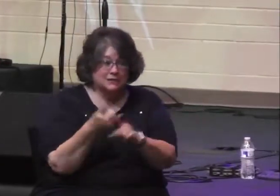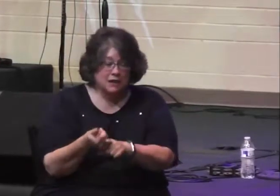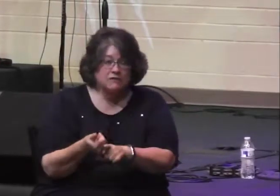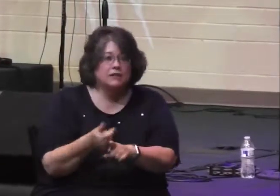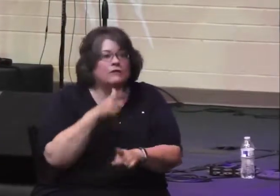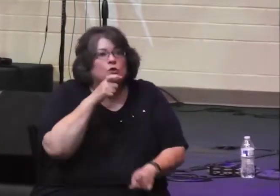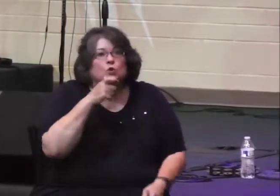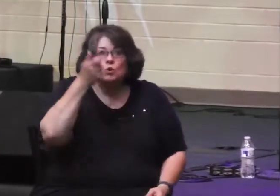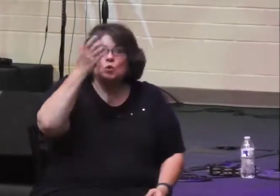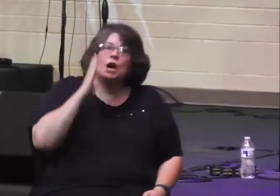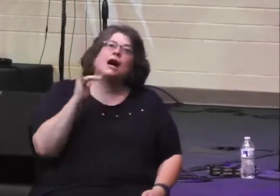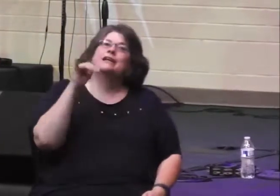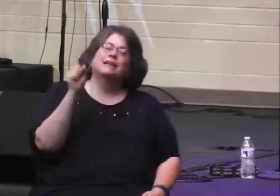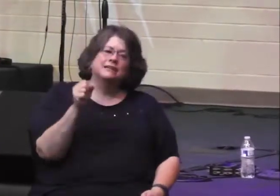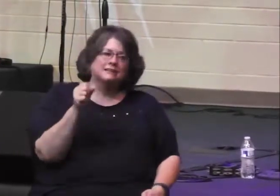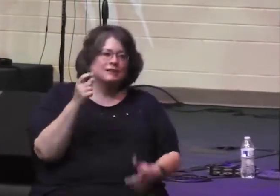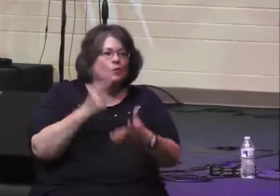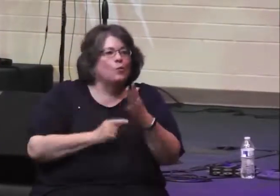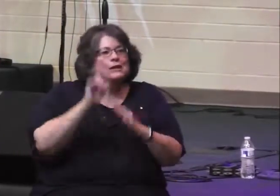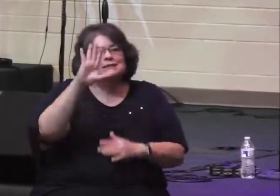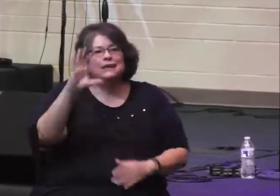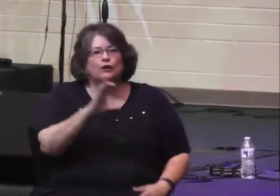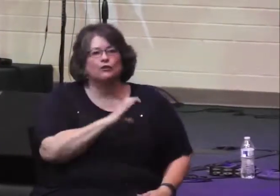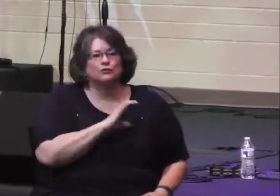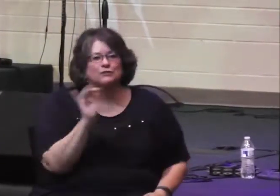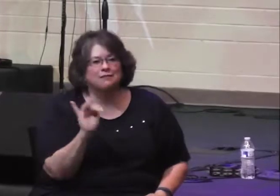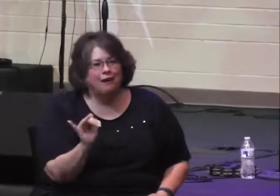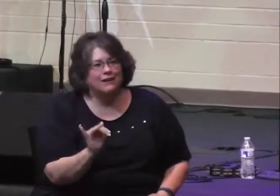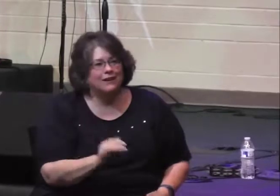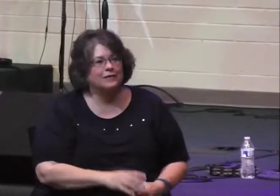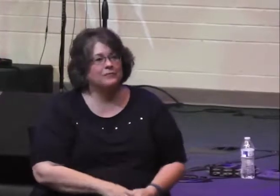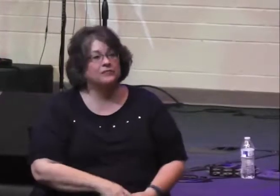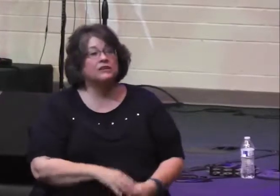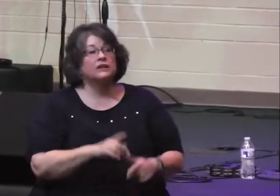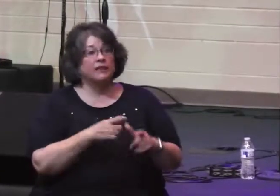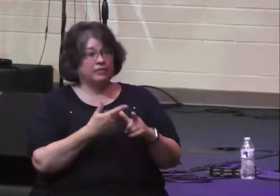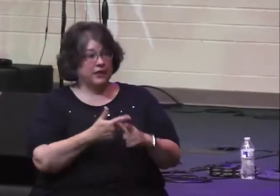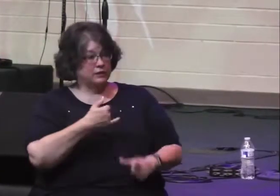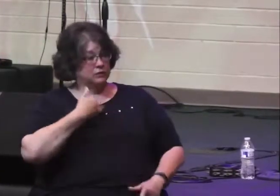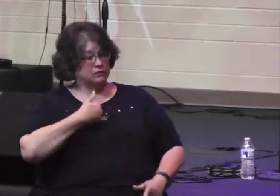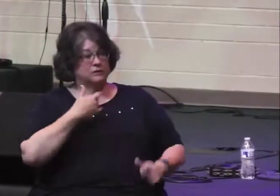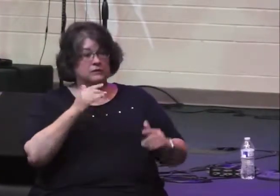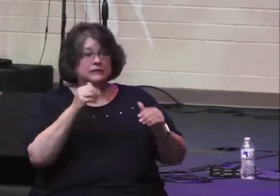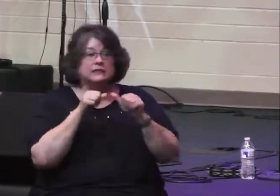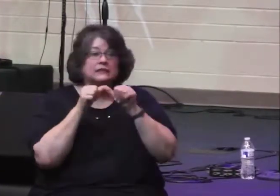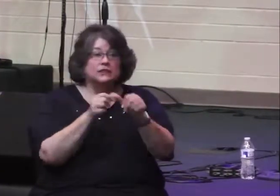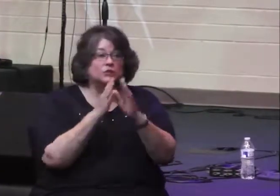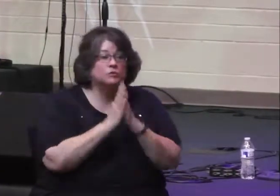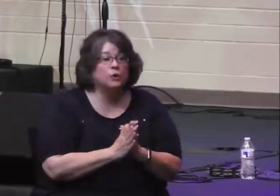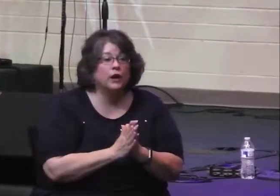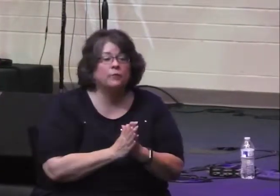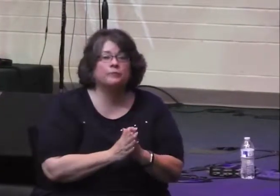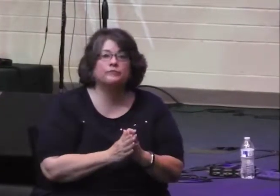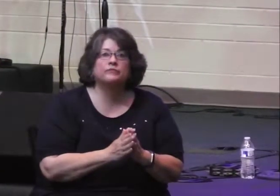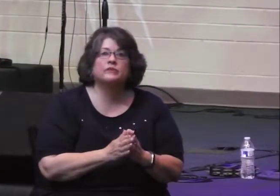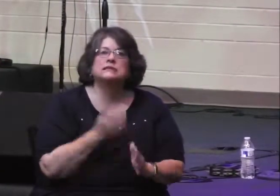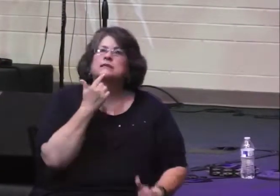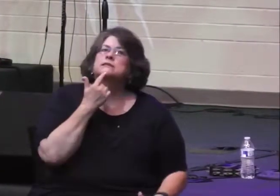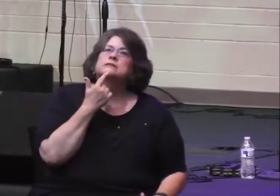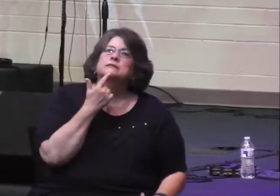themselves of who God is and what he's like. And then he continues on praying in verse 7.